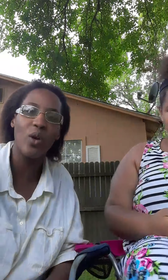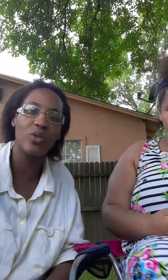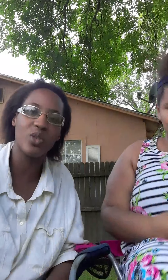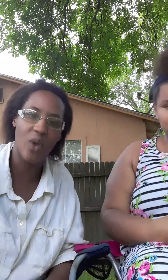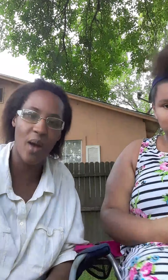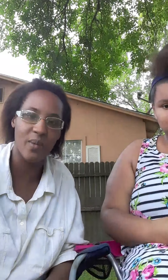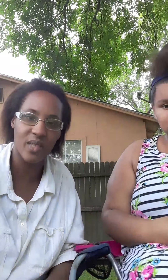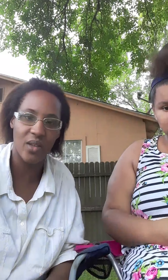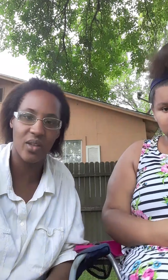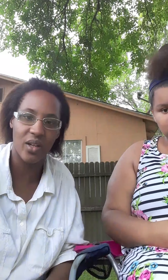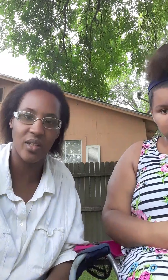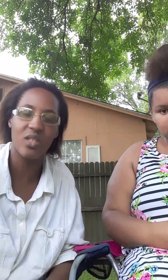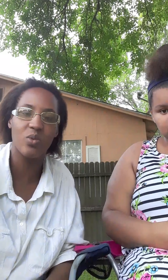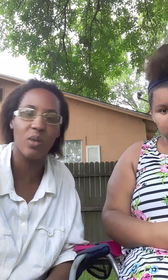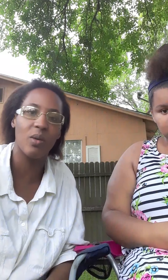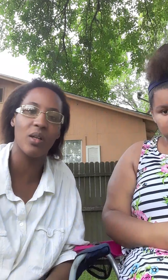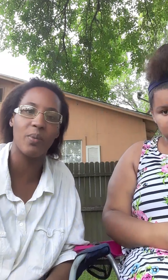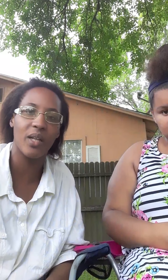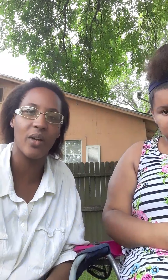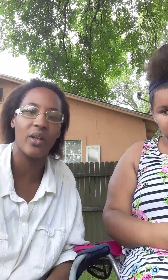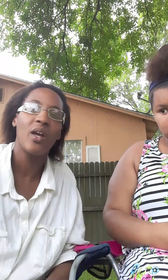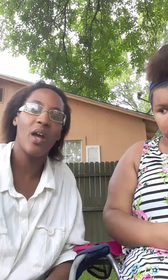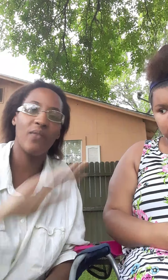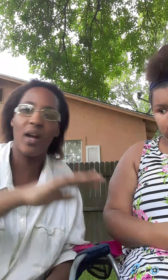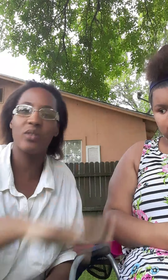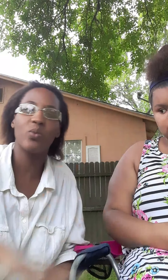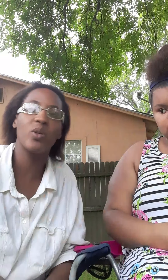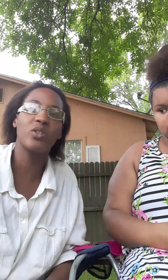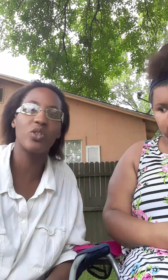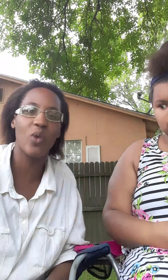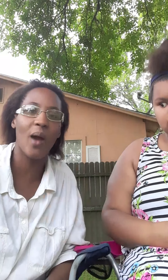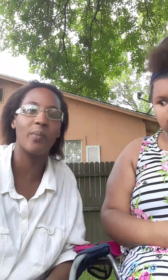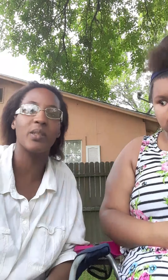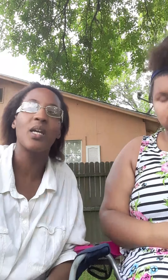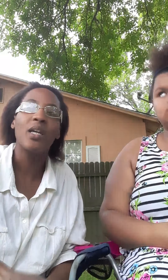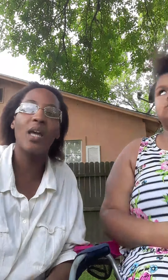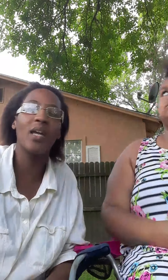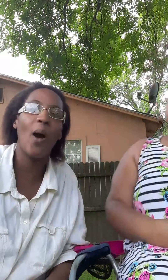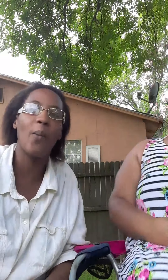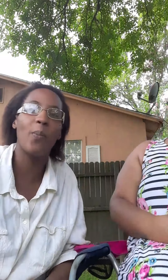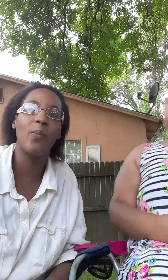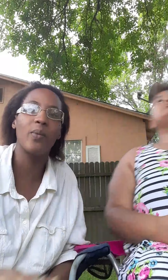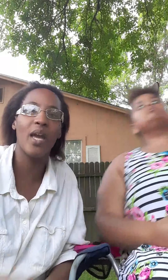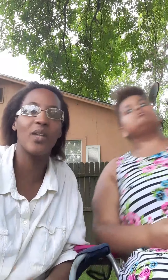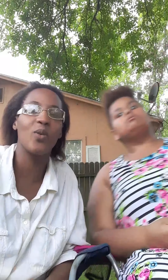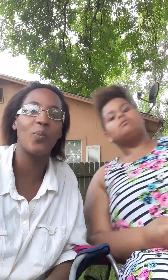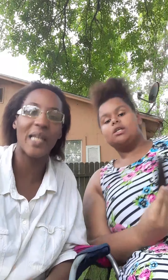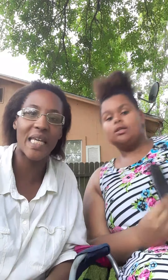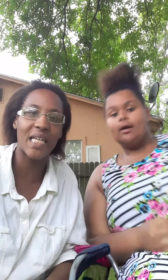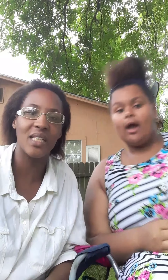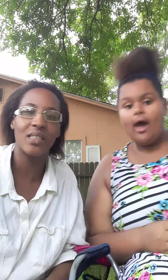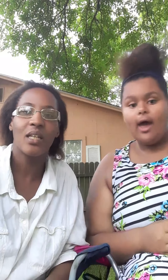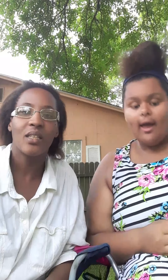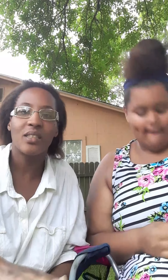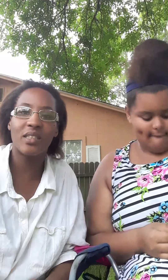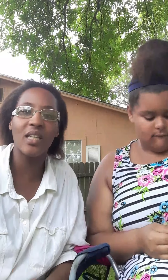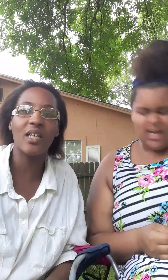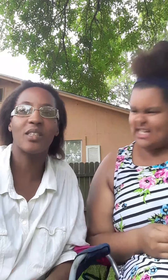subscribers out there this is what i'm gonna put out here if i have some real subscribers shout out to you can you please send us some